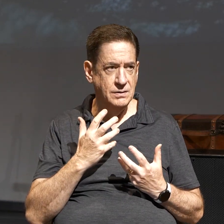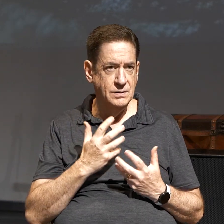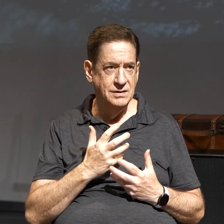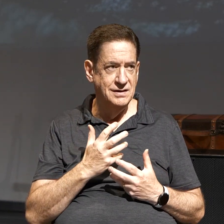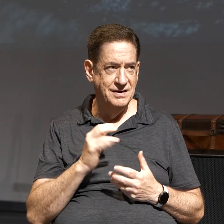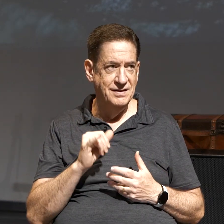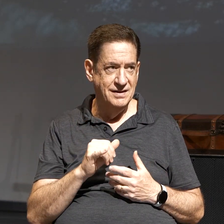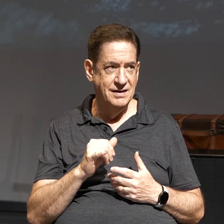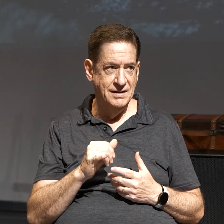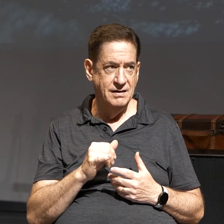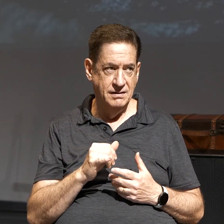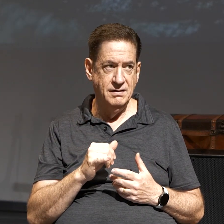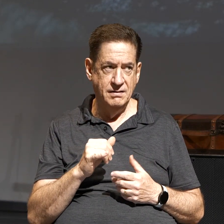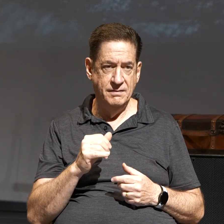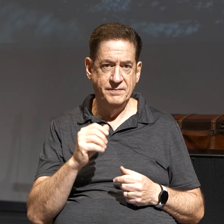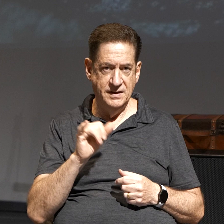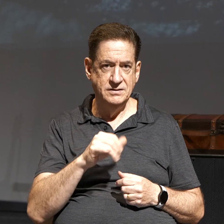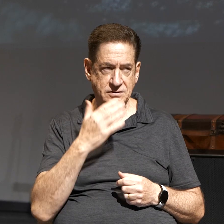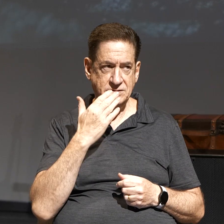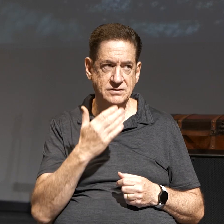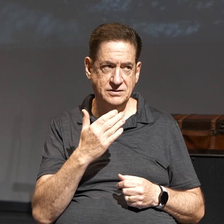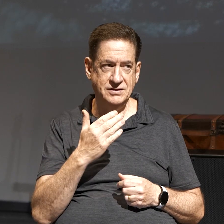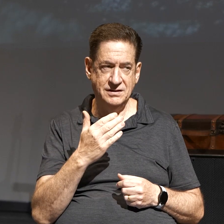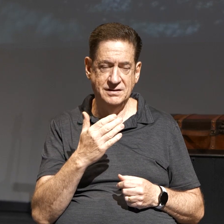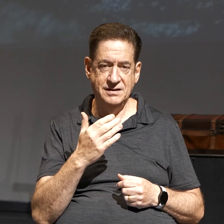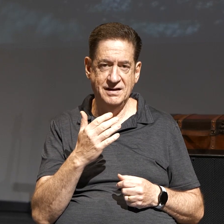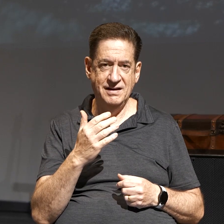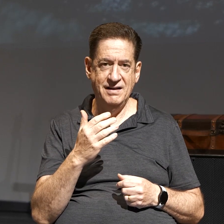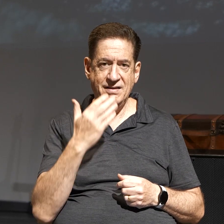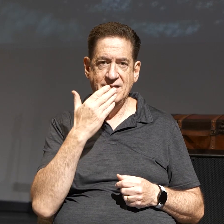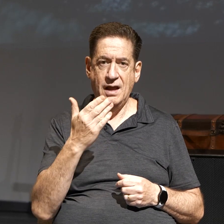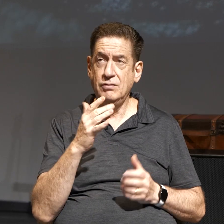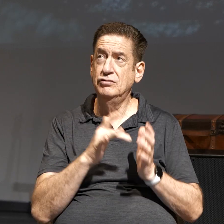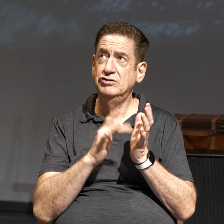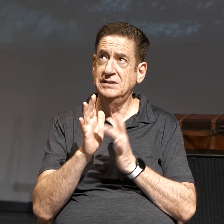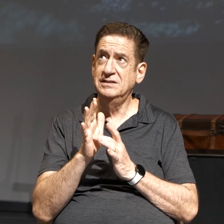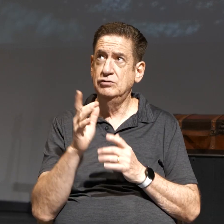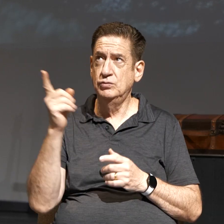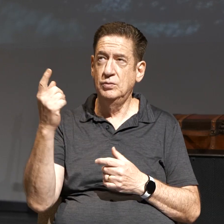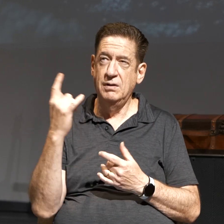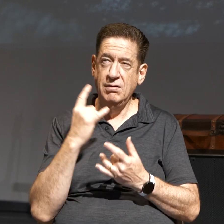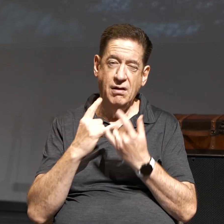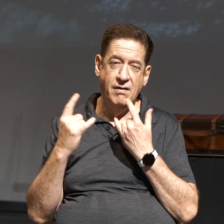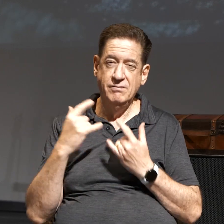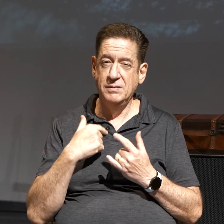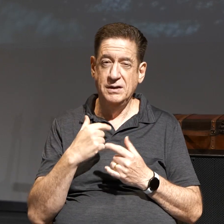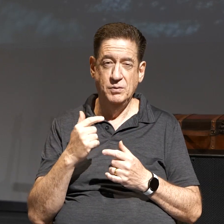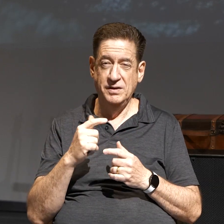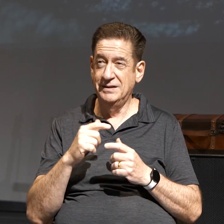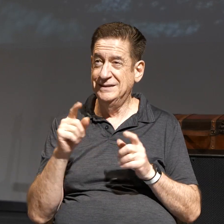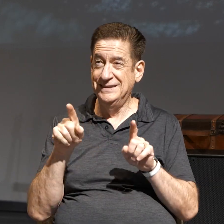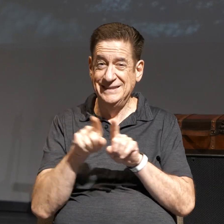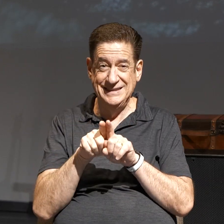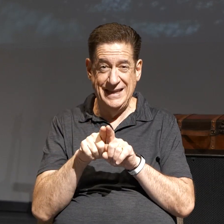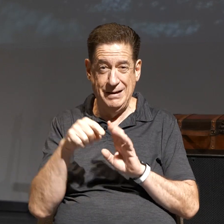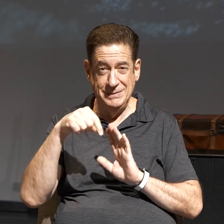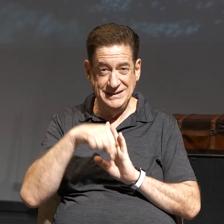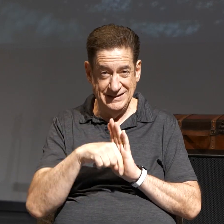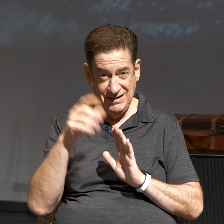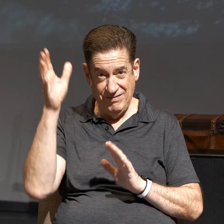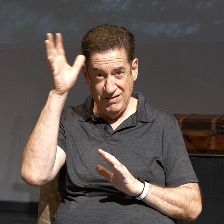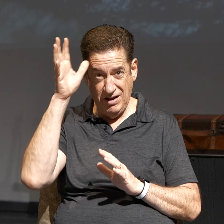that's good. So thank you, Jesus, that you love Me with the same intensity with which the Father loves you.